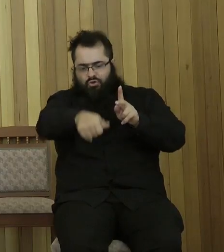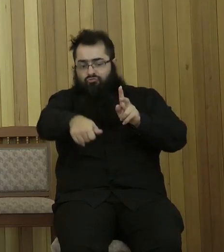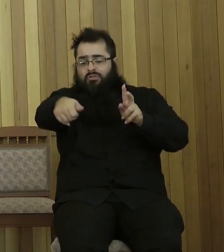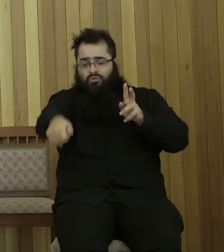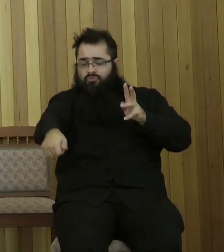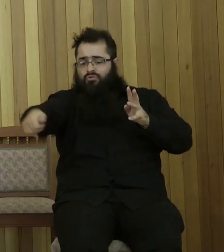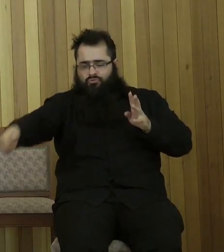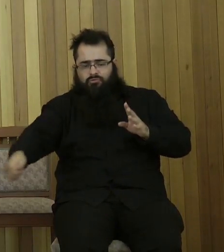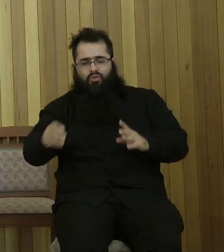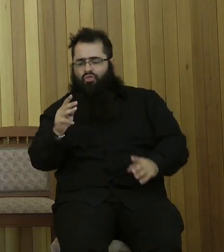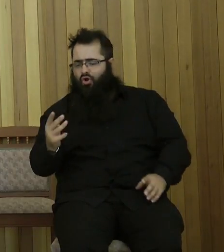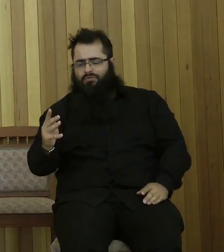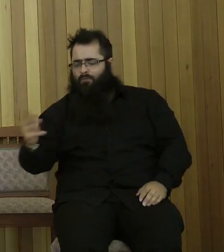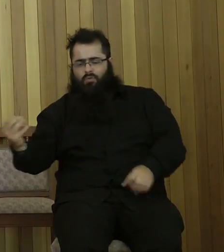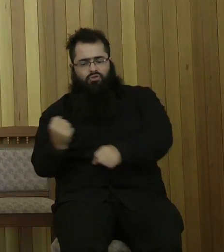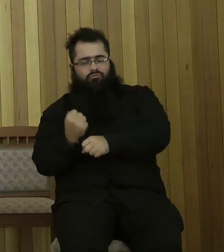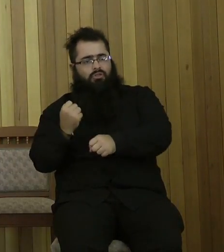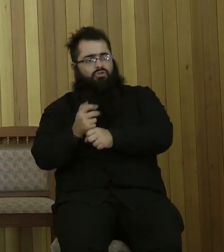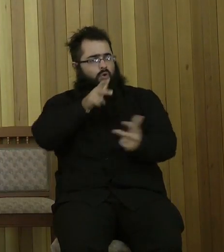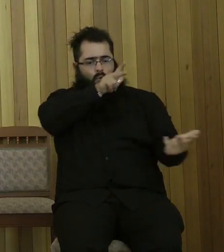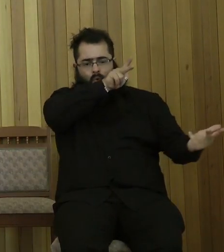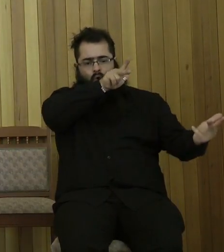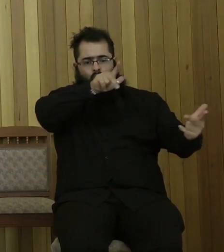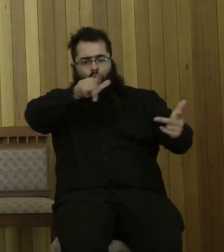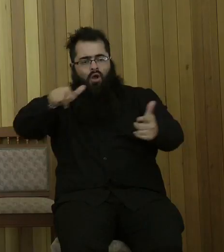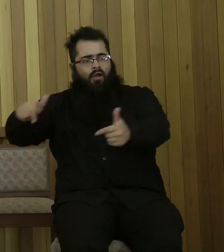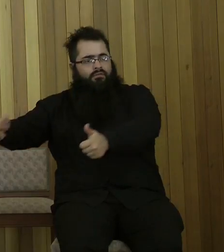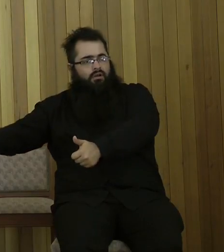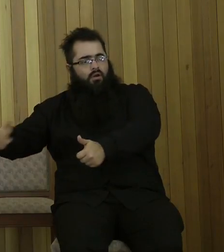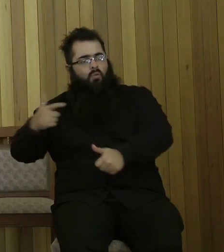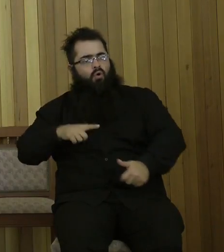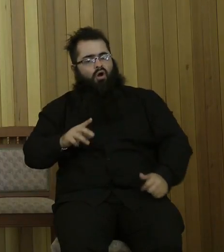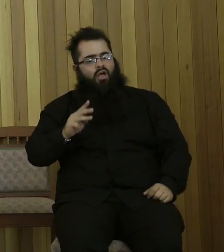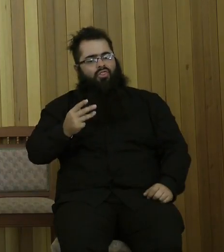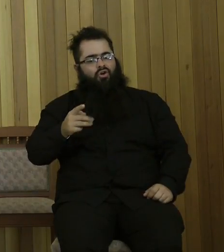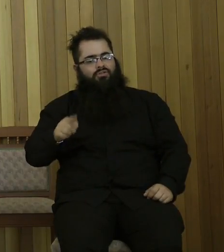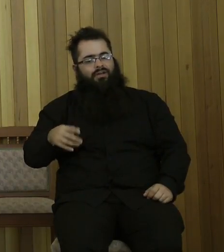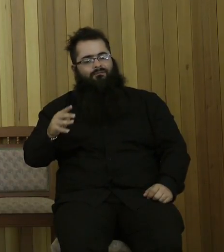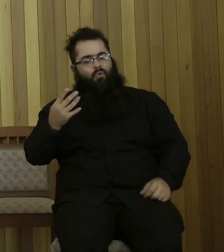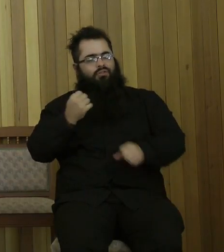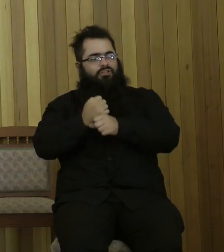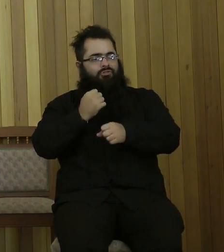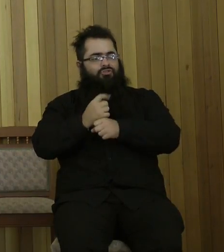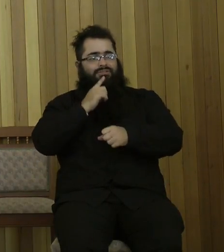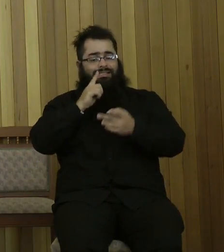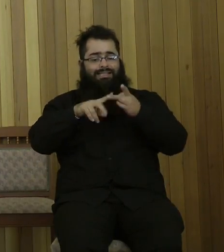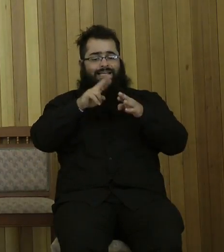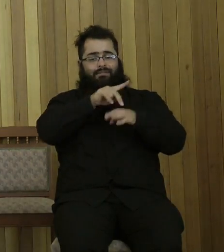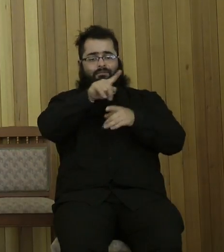generation. I took that to a third and fourth generation because there's another one that says if we keep his commandments he's faithful